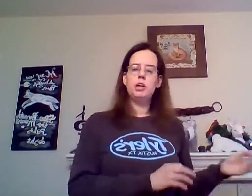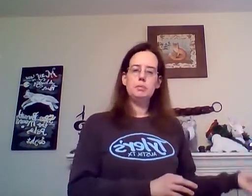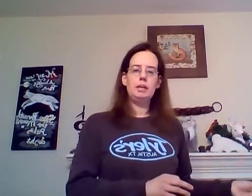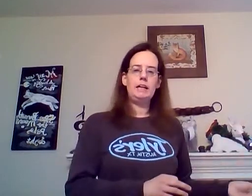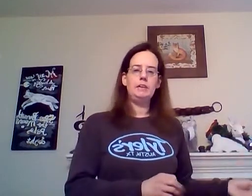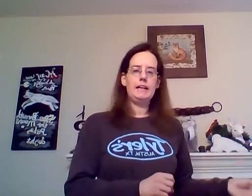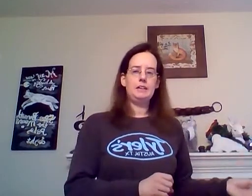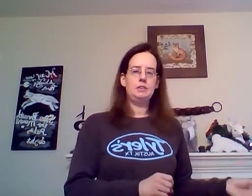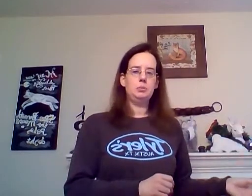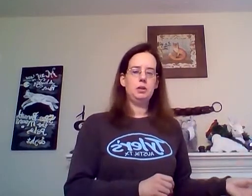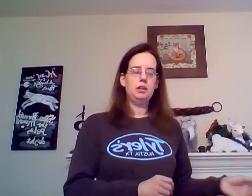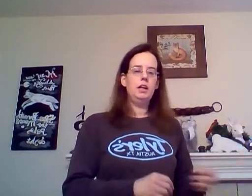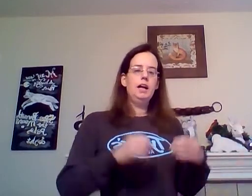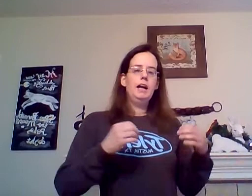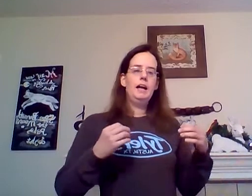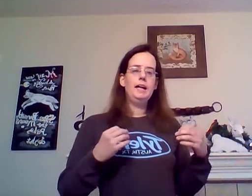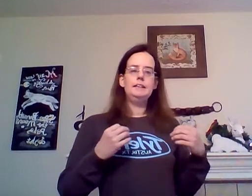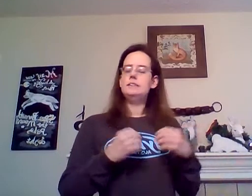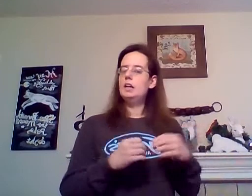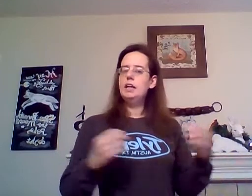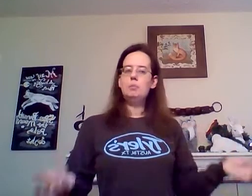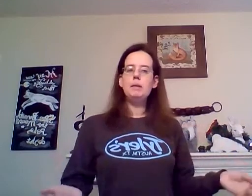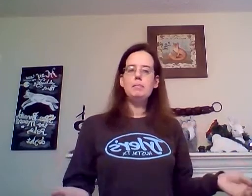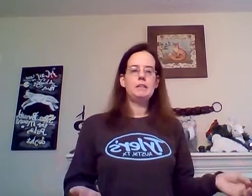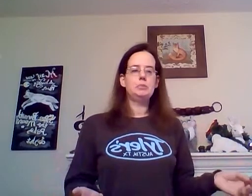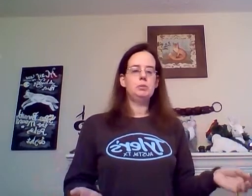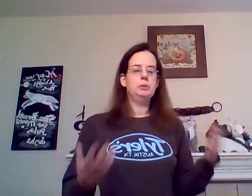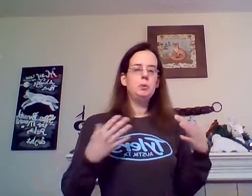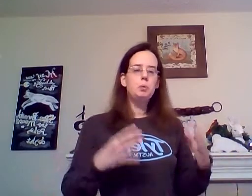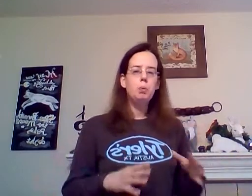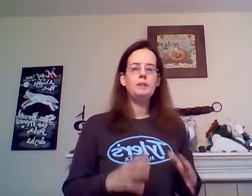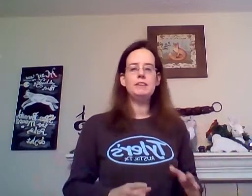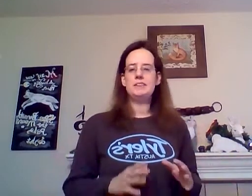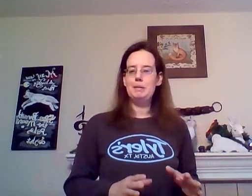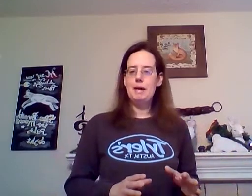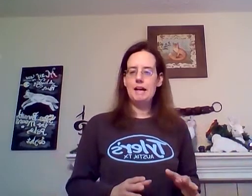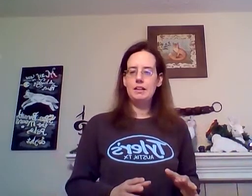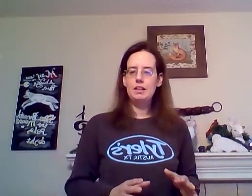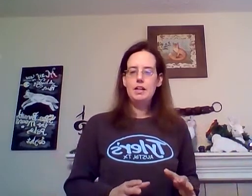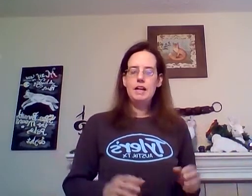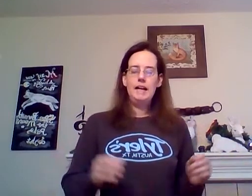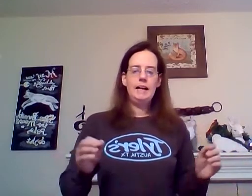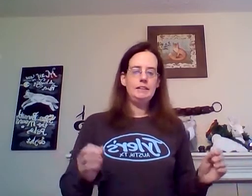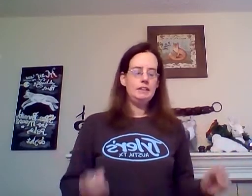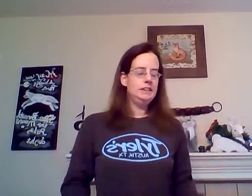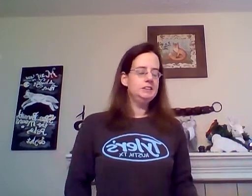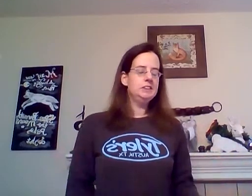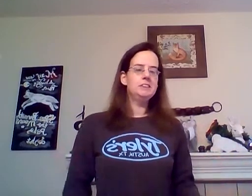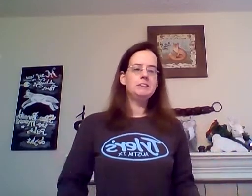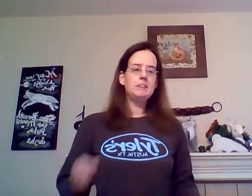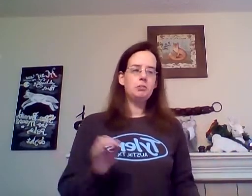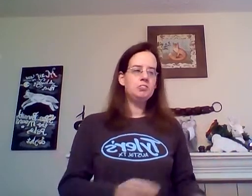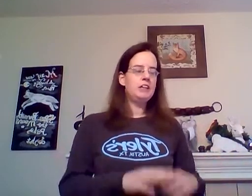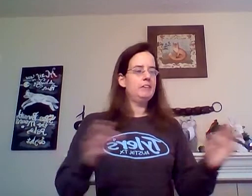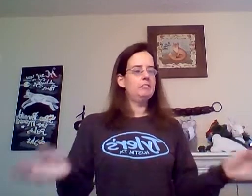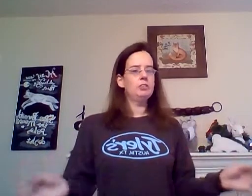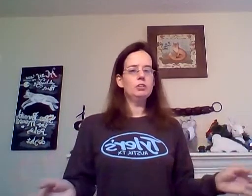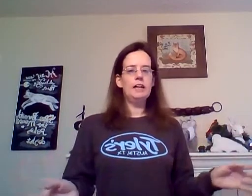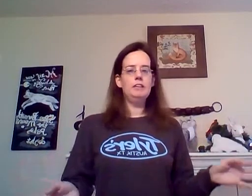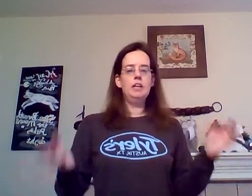talk about how the actors work and it will be imaginable you will want this guy back and he's just so fun and full life